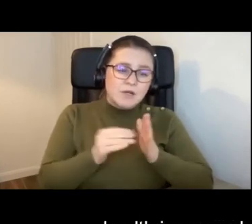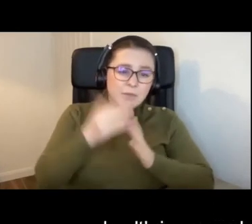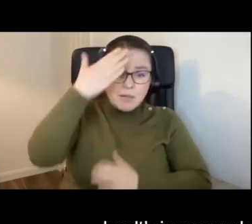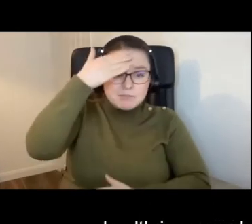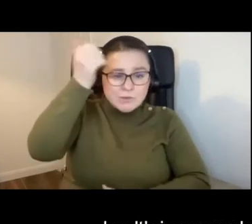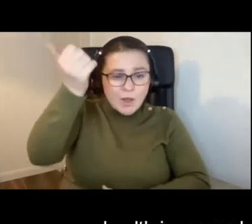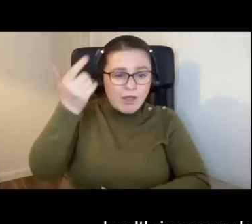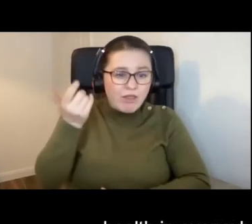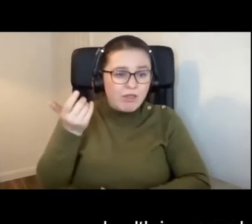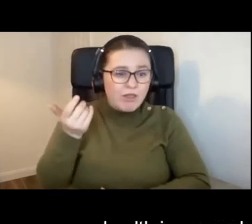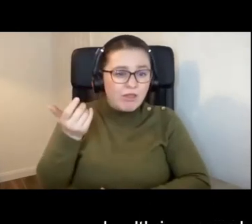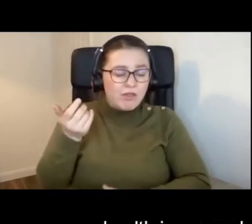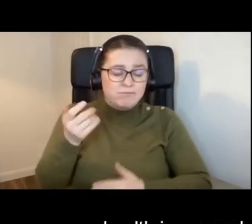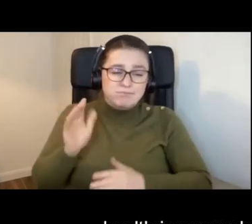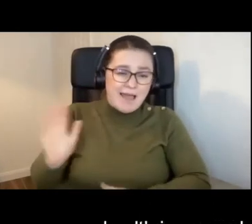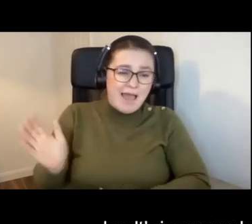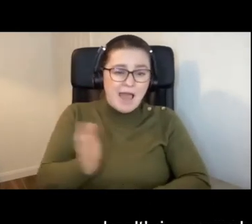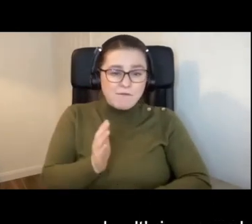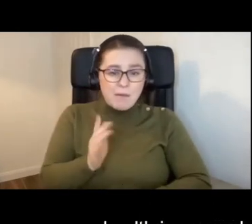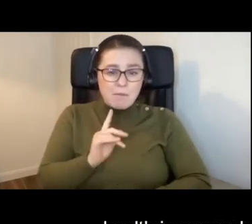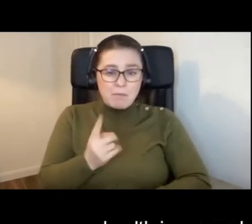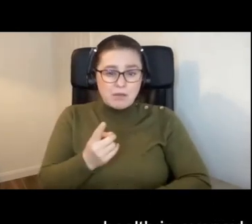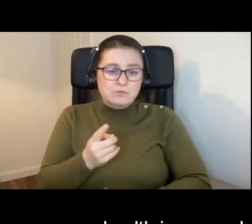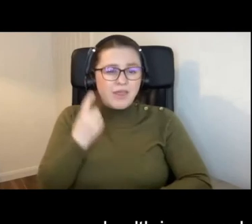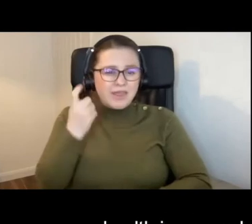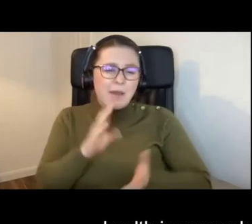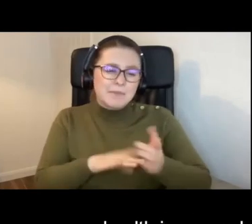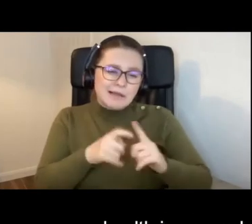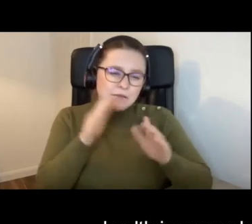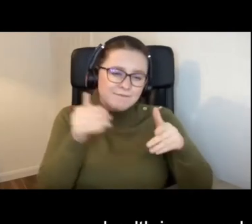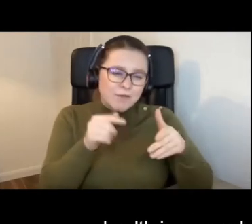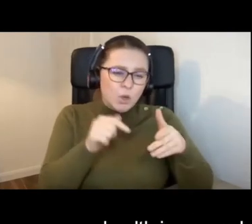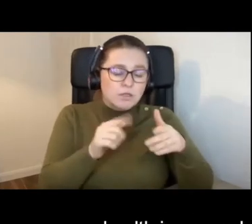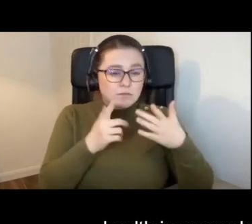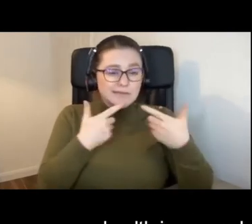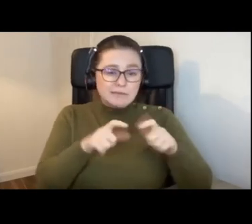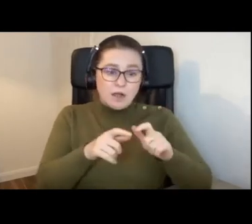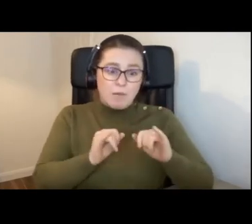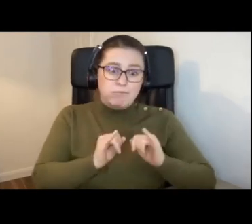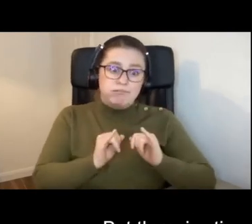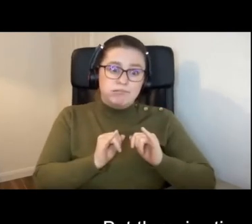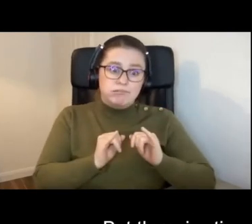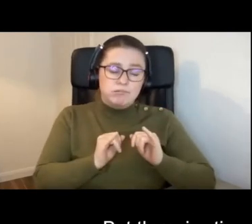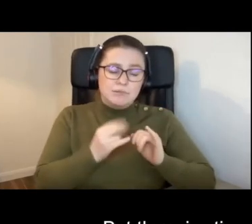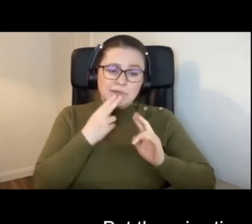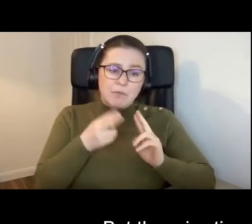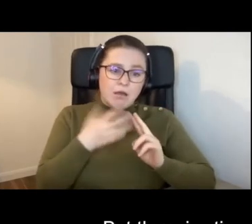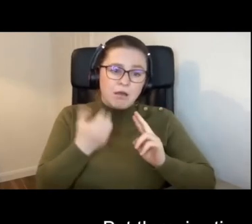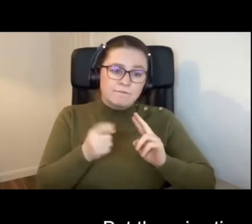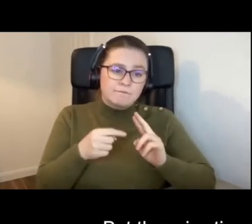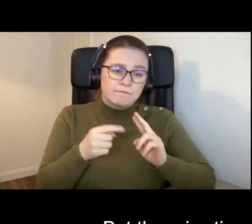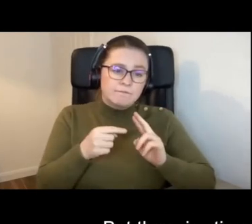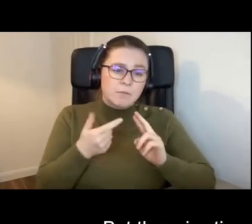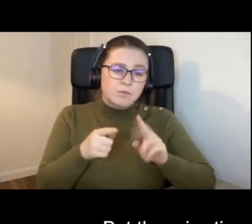in everywhere, but in, let's think of Milton Keynes, is still very large. But there is